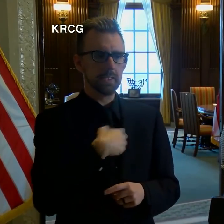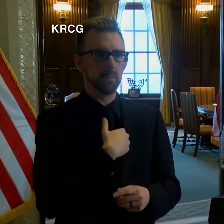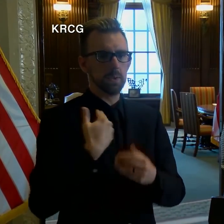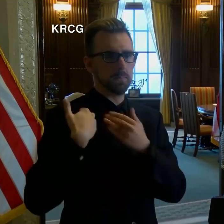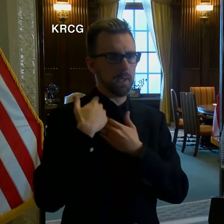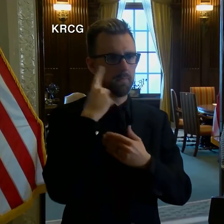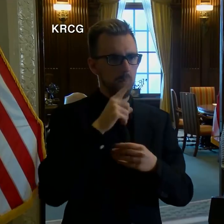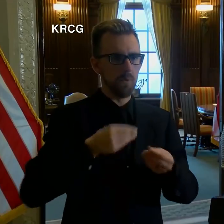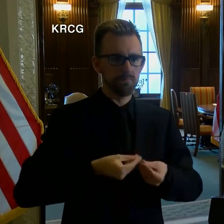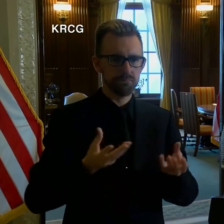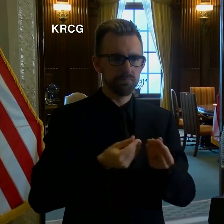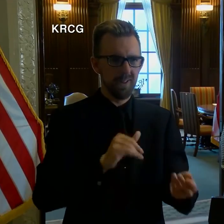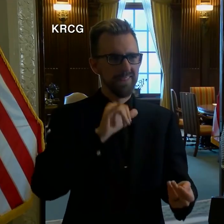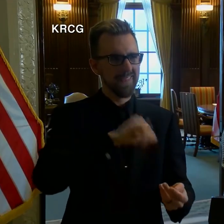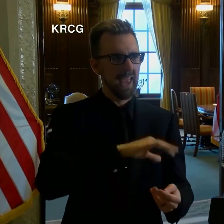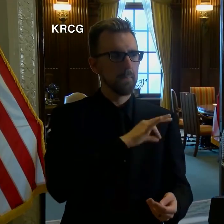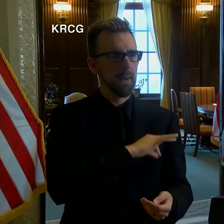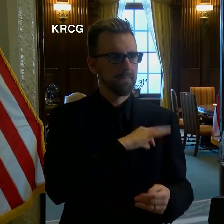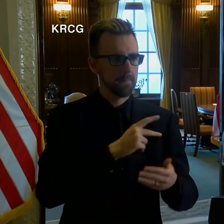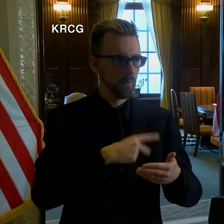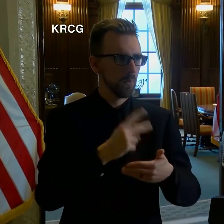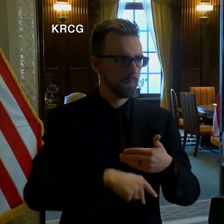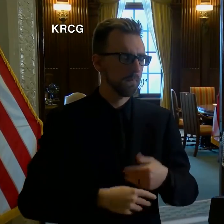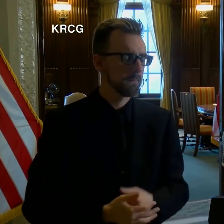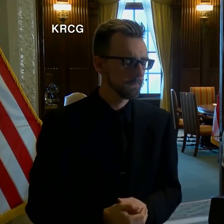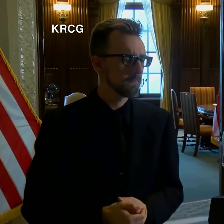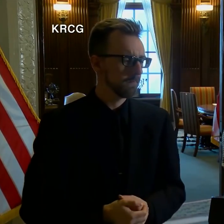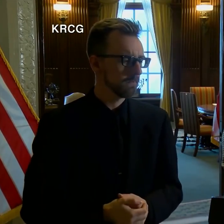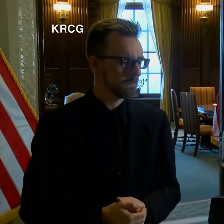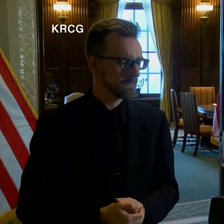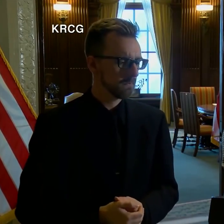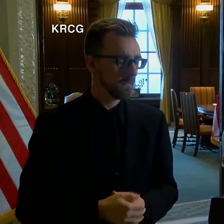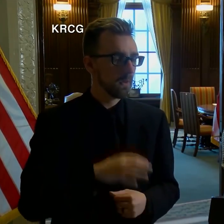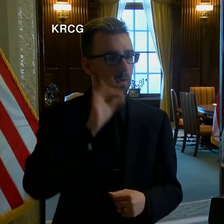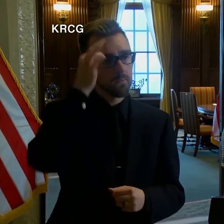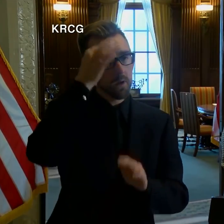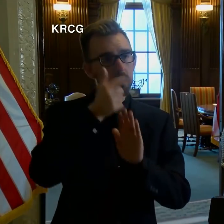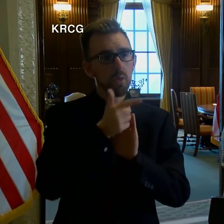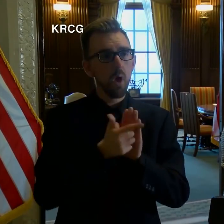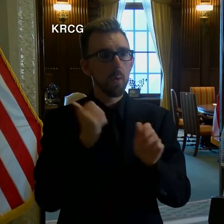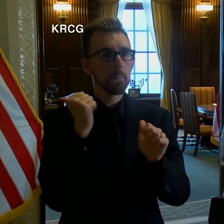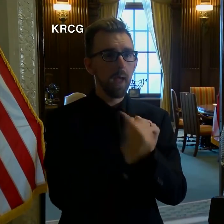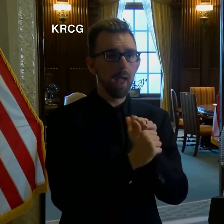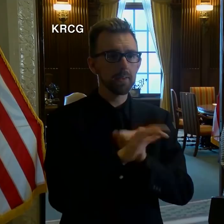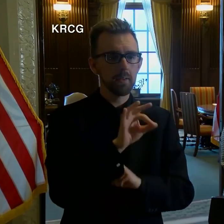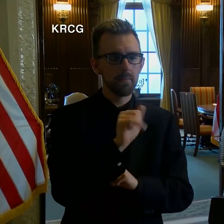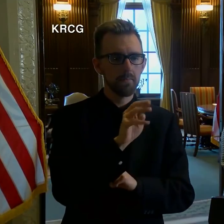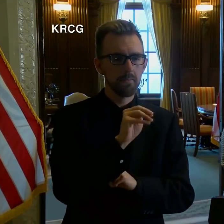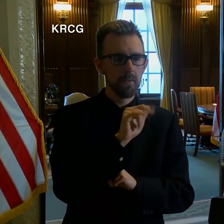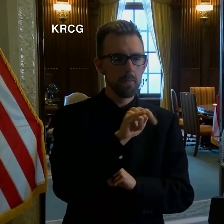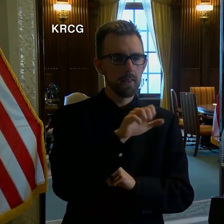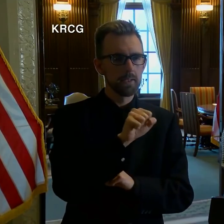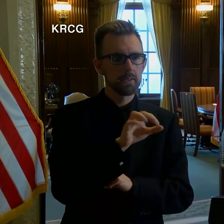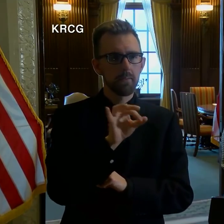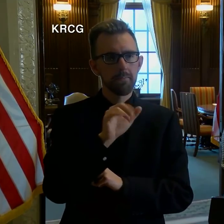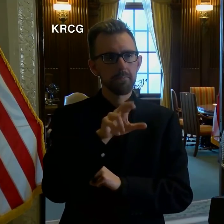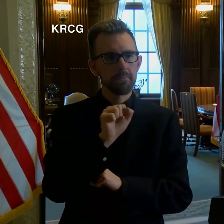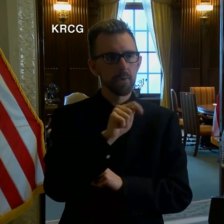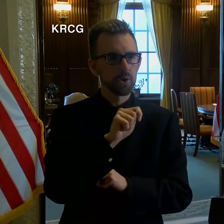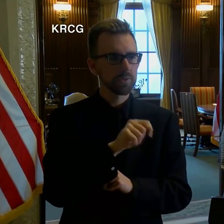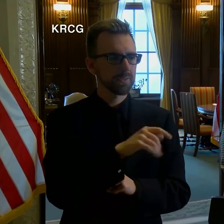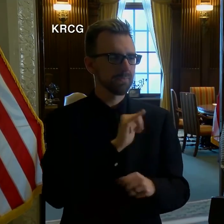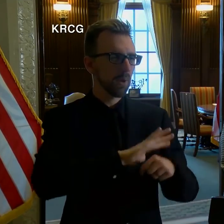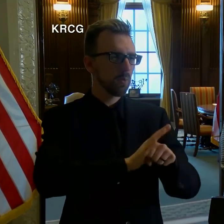for administering that benefit. The federal law that passed the Families First Coronavirus Response